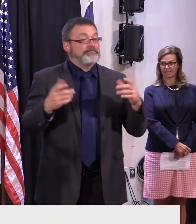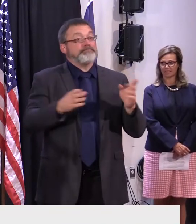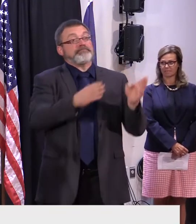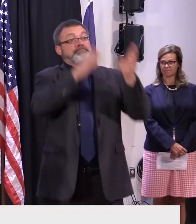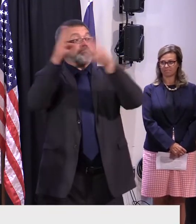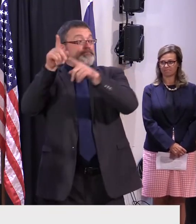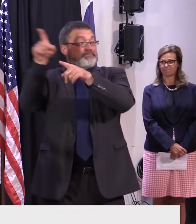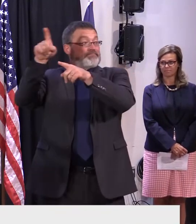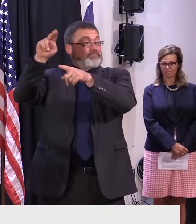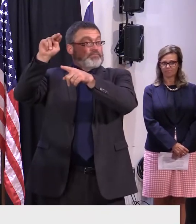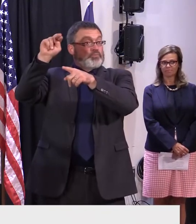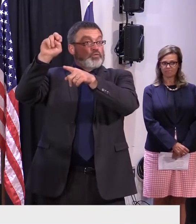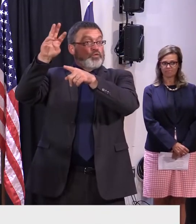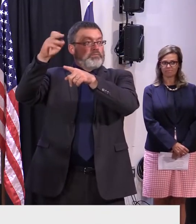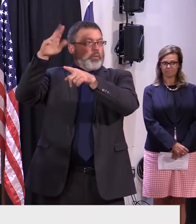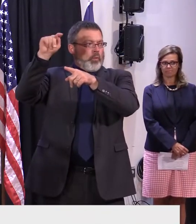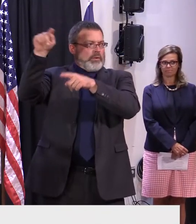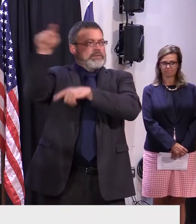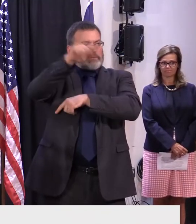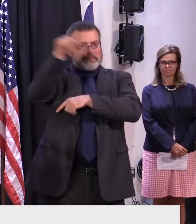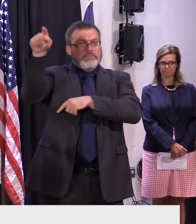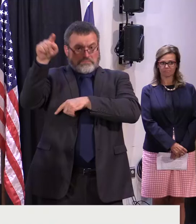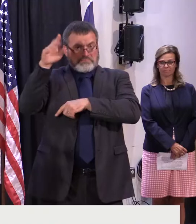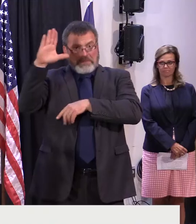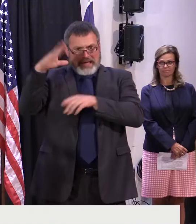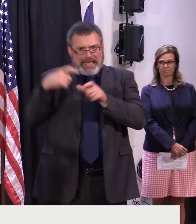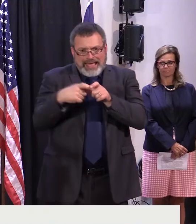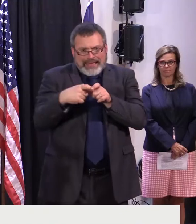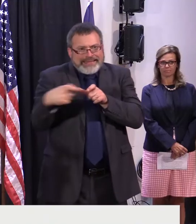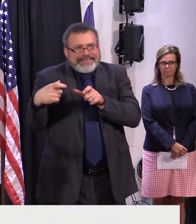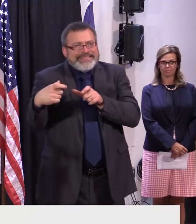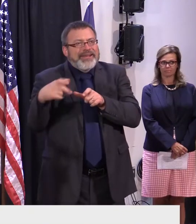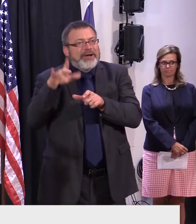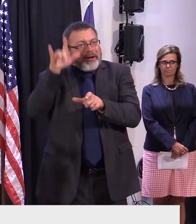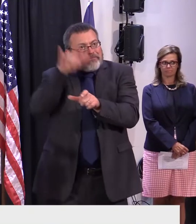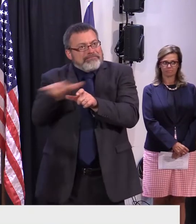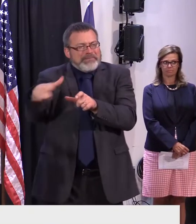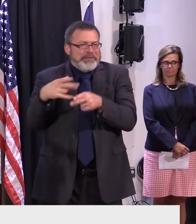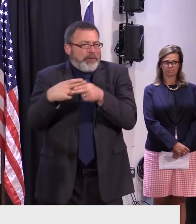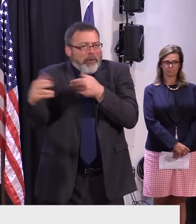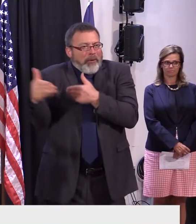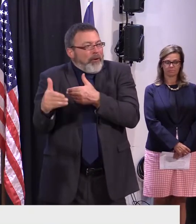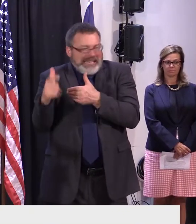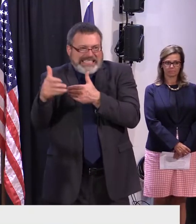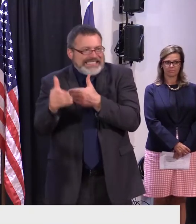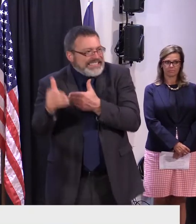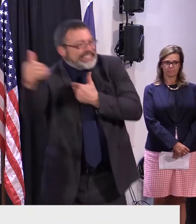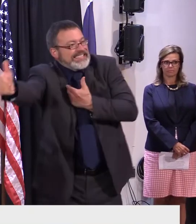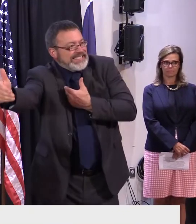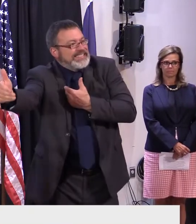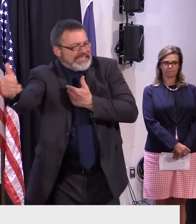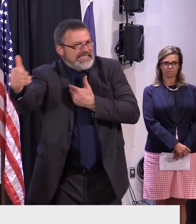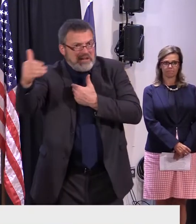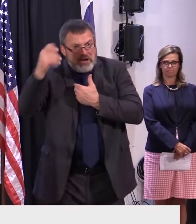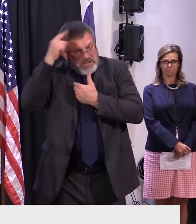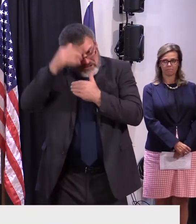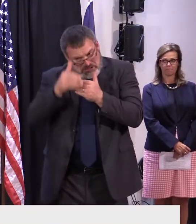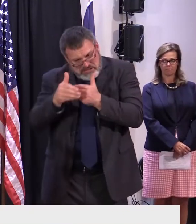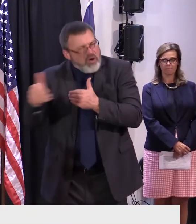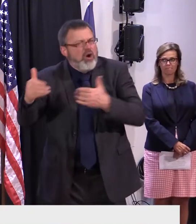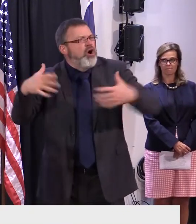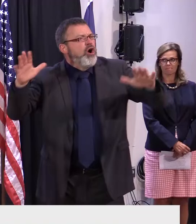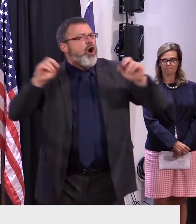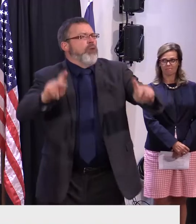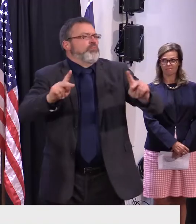with the expanded runways, I think there's an opportunity there. And they have an